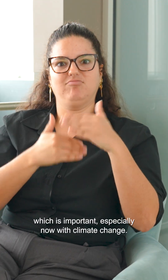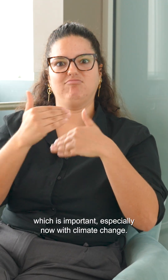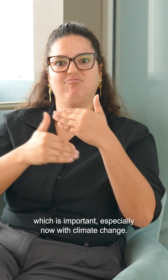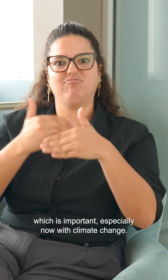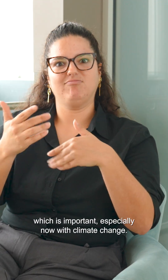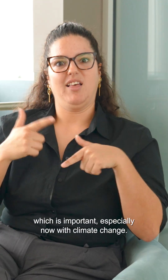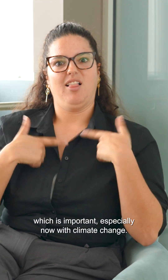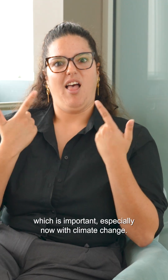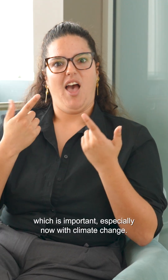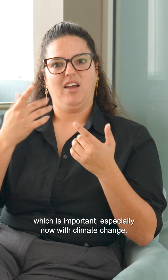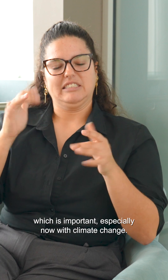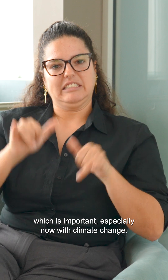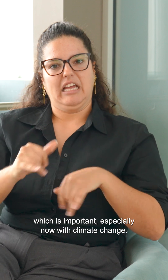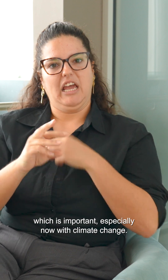now with climate change.